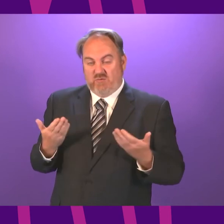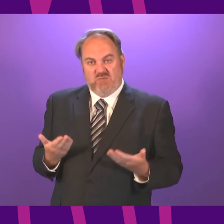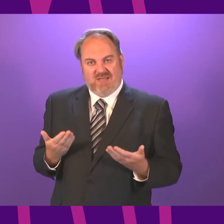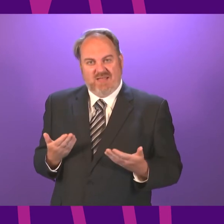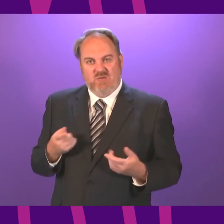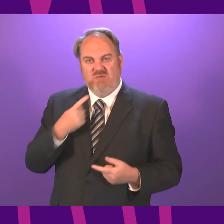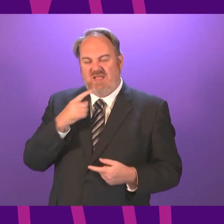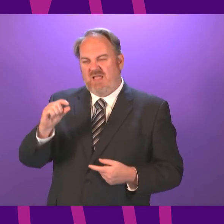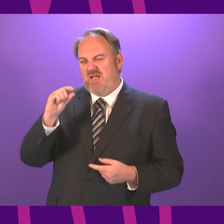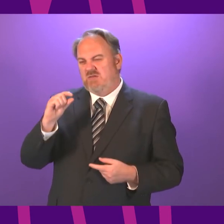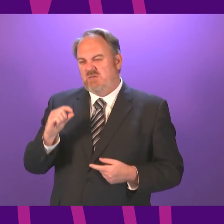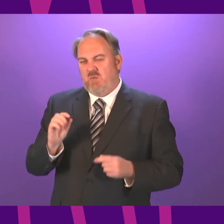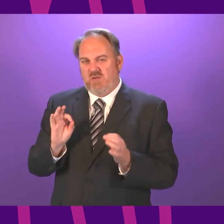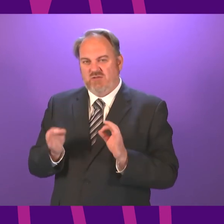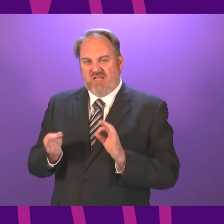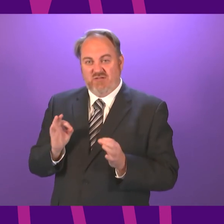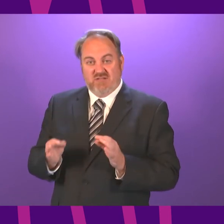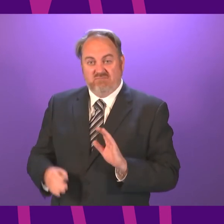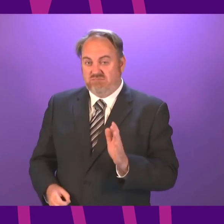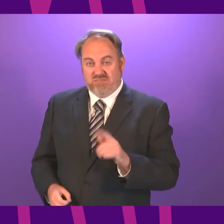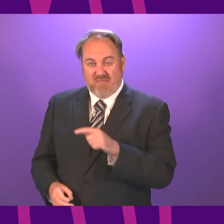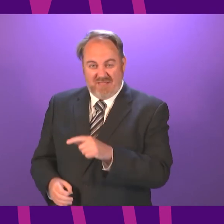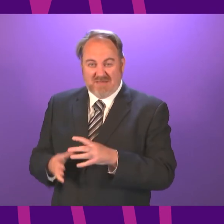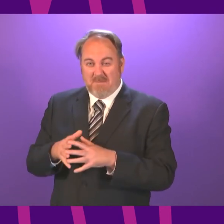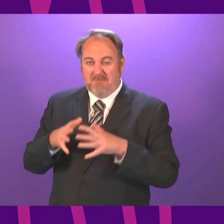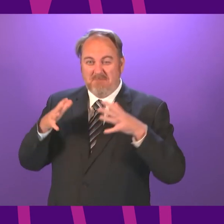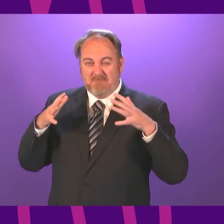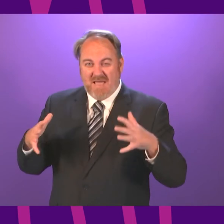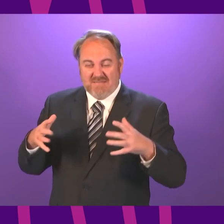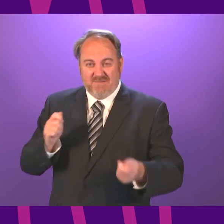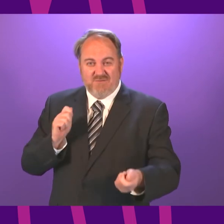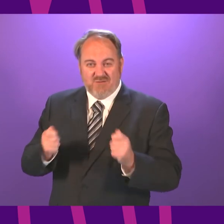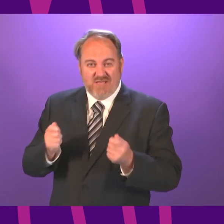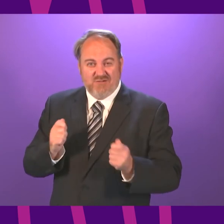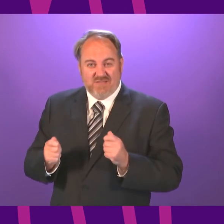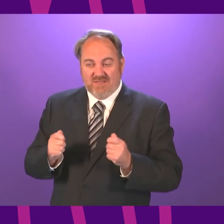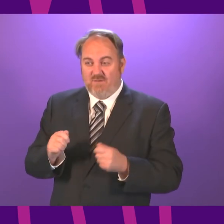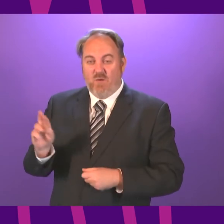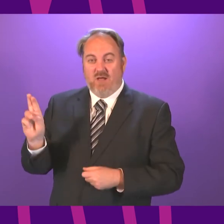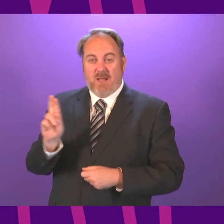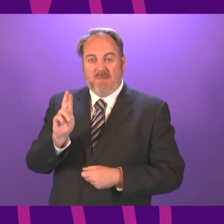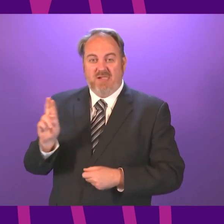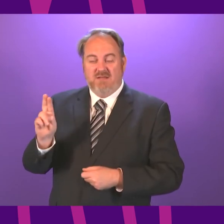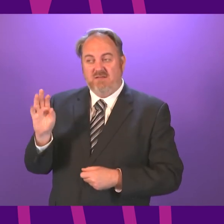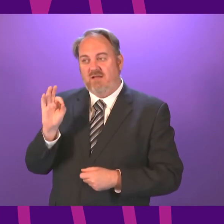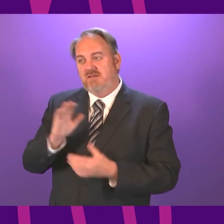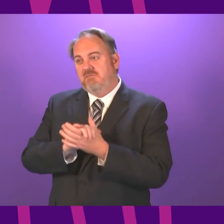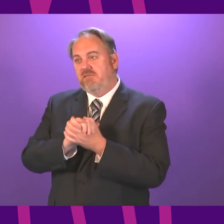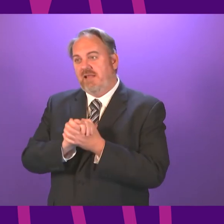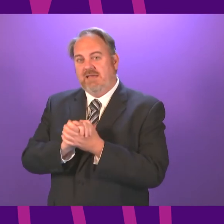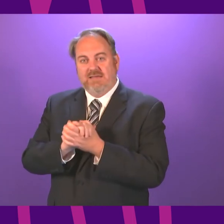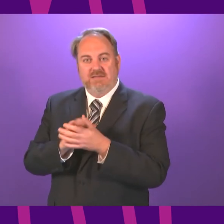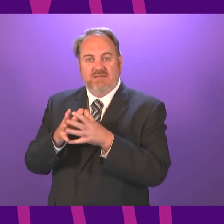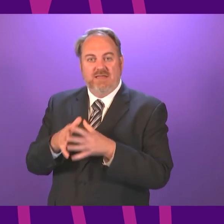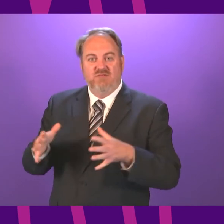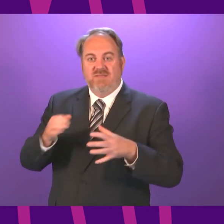minor changes is in fact not the case. These are major changes for the couples who have been asking for them, the businesses who are seeking them,